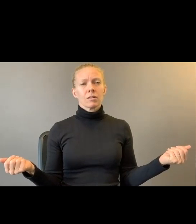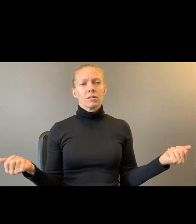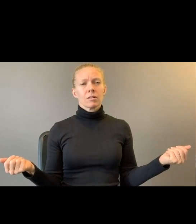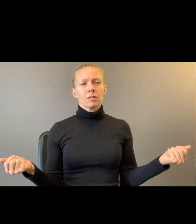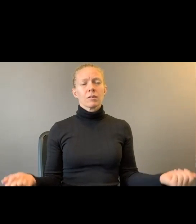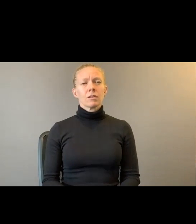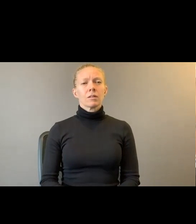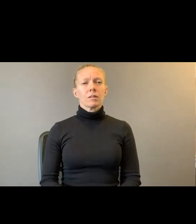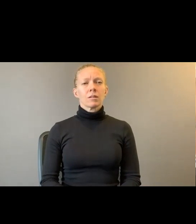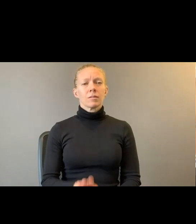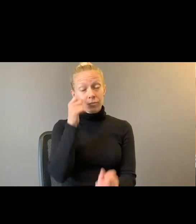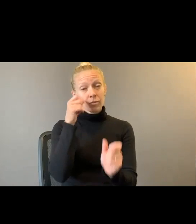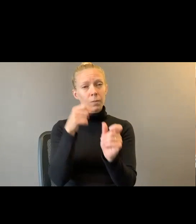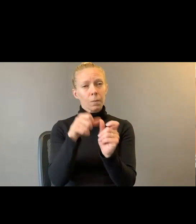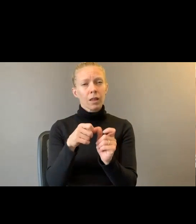Remember love.